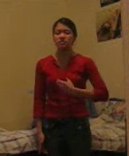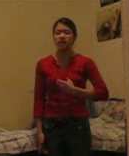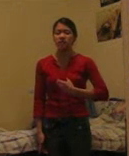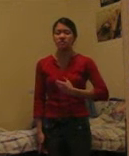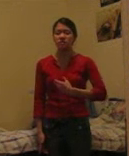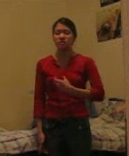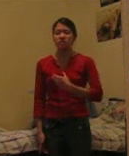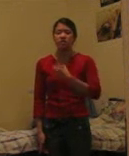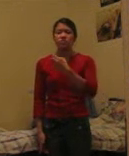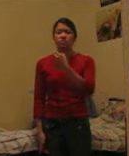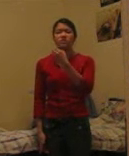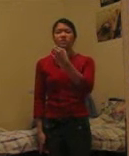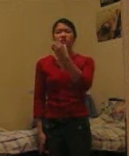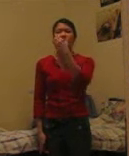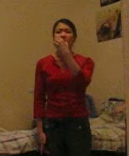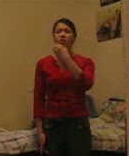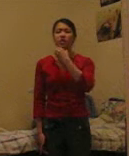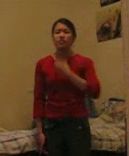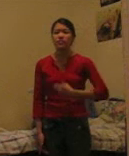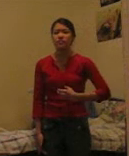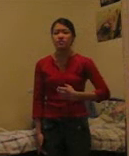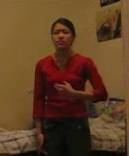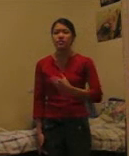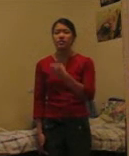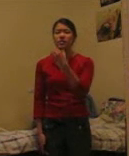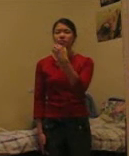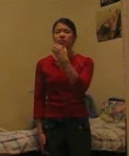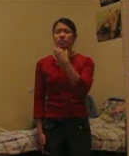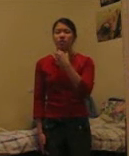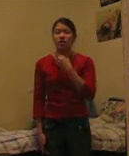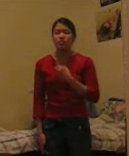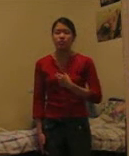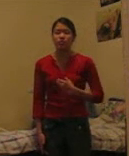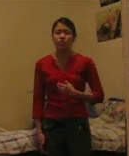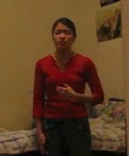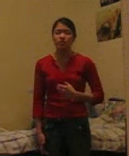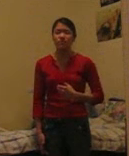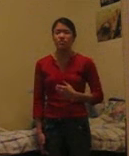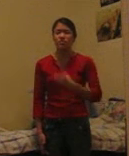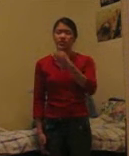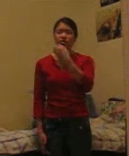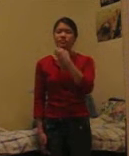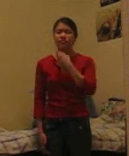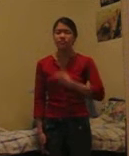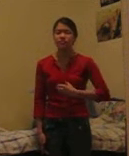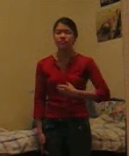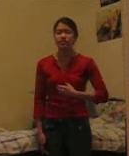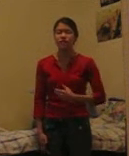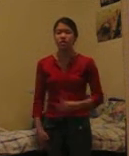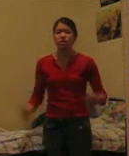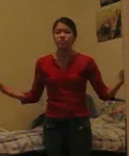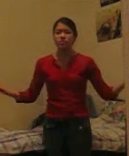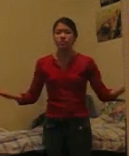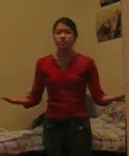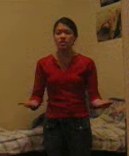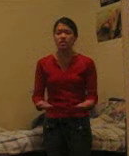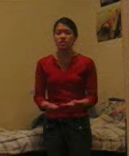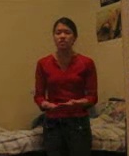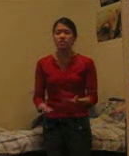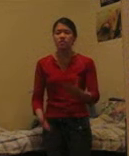down. So it's like I'm hungry for something, like I'm yearning for something. So here's